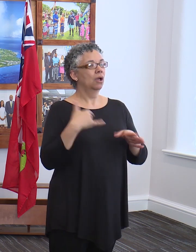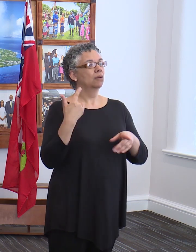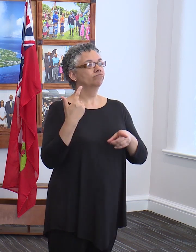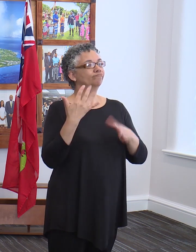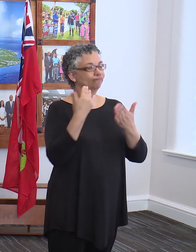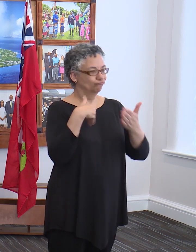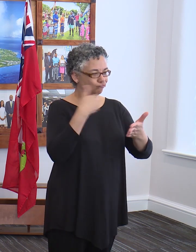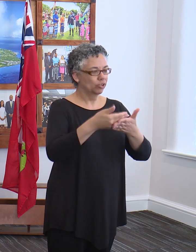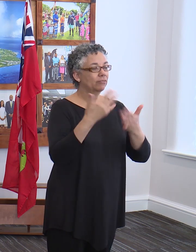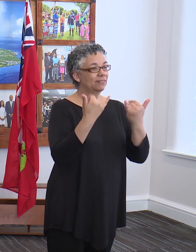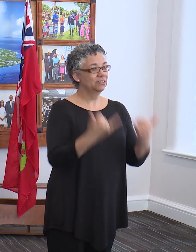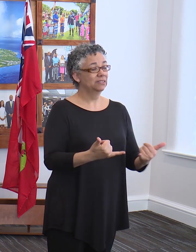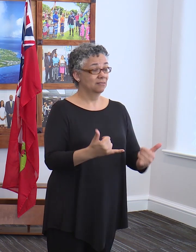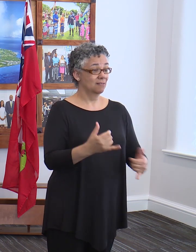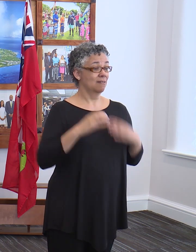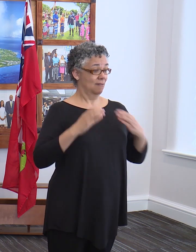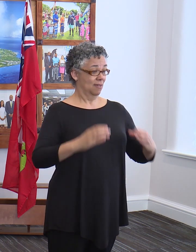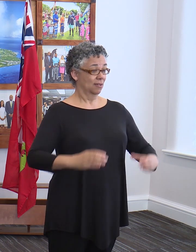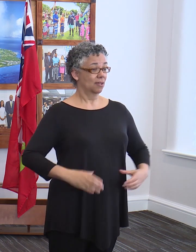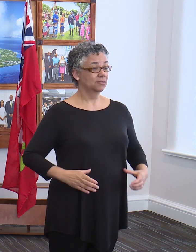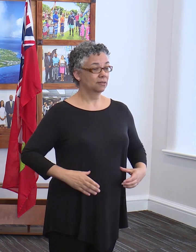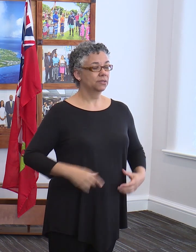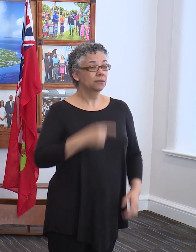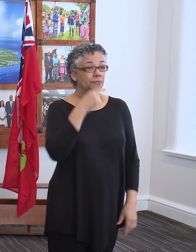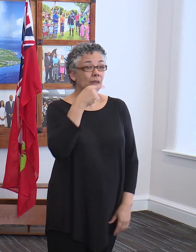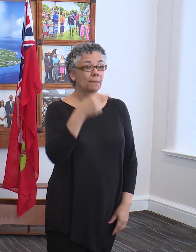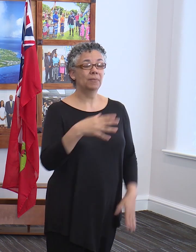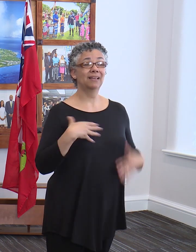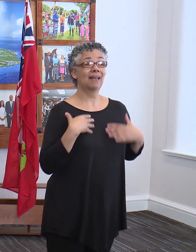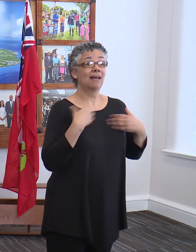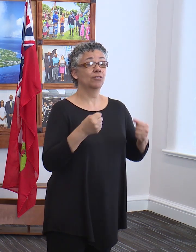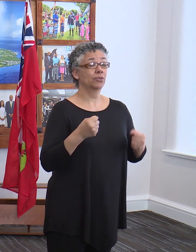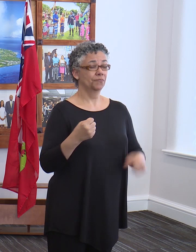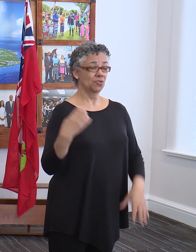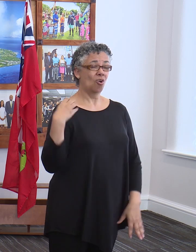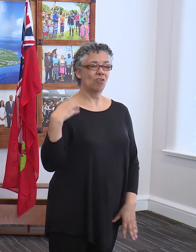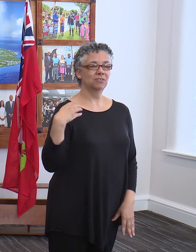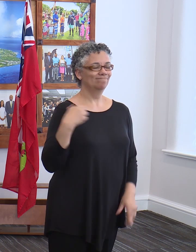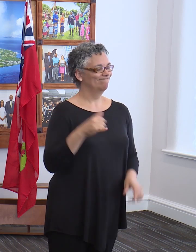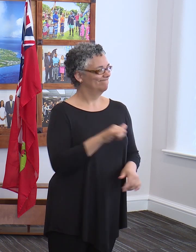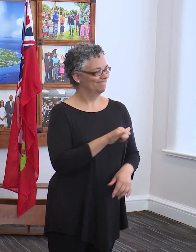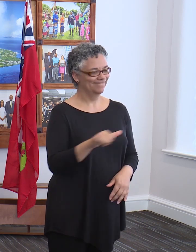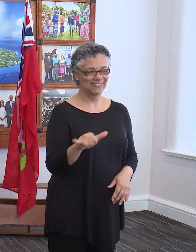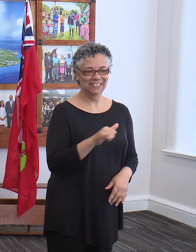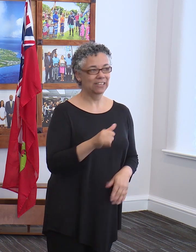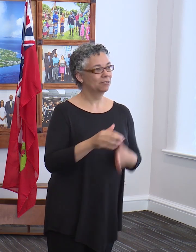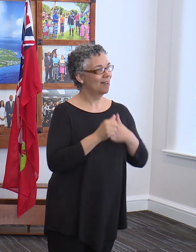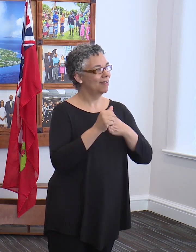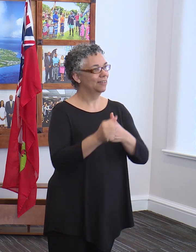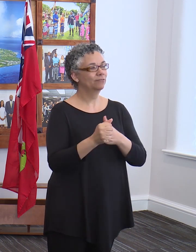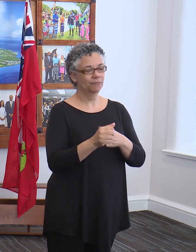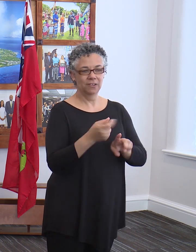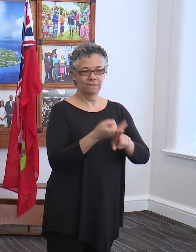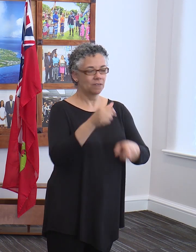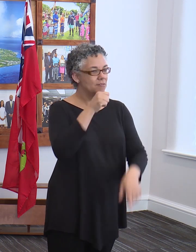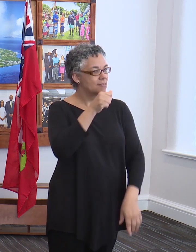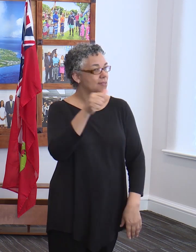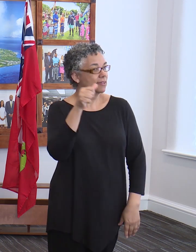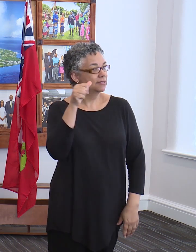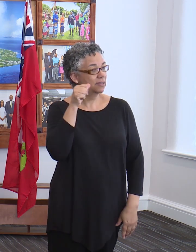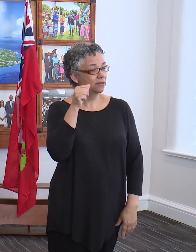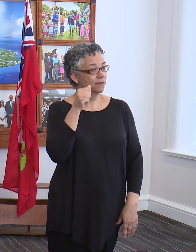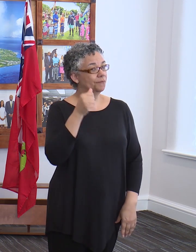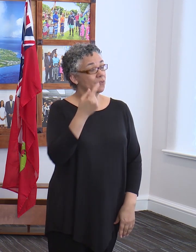and customs and public health officers will follow the same self-quarantine protocols that were in place yesterday for